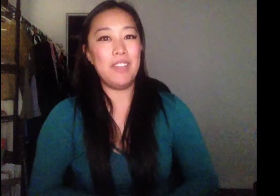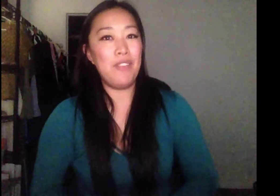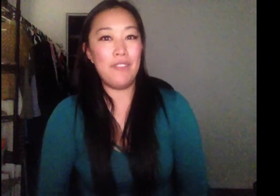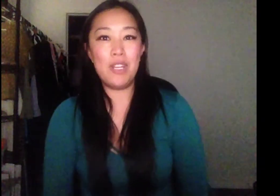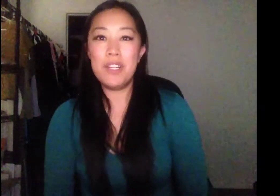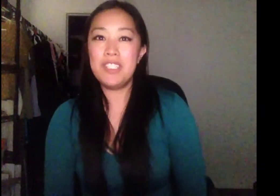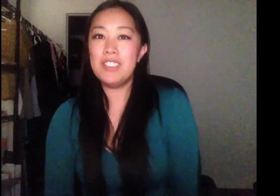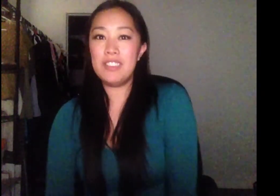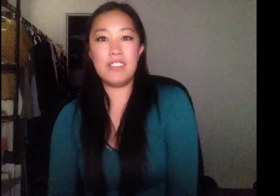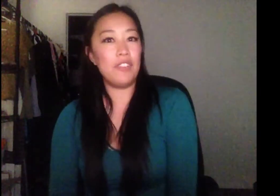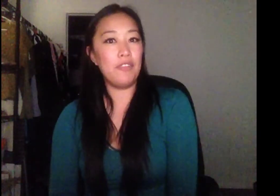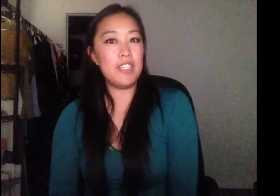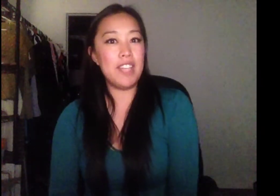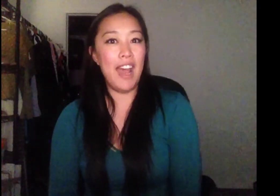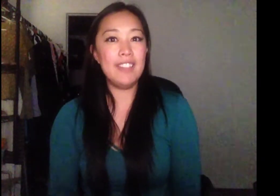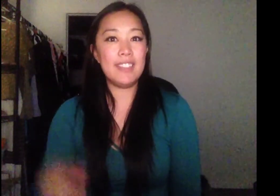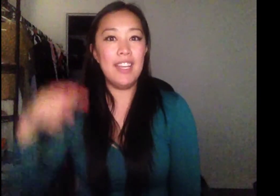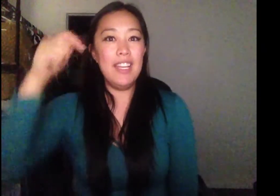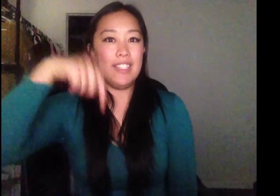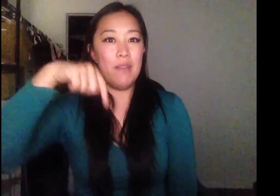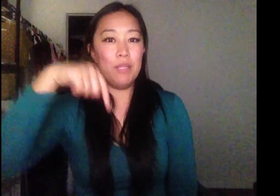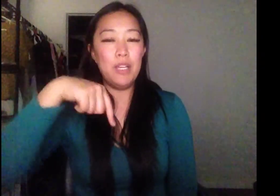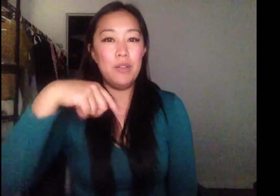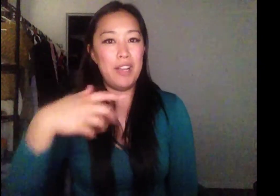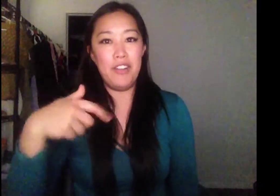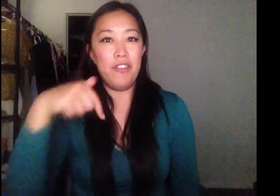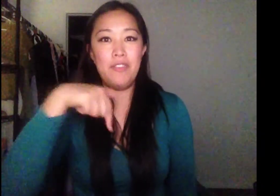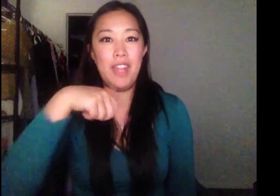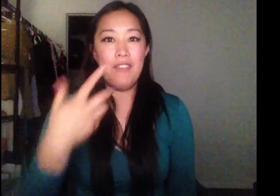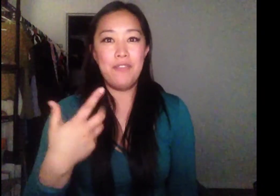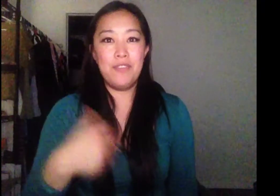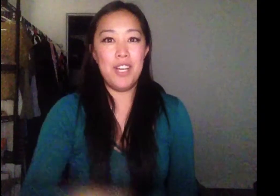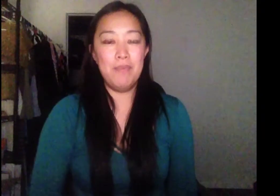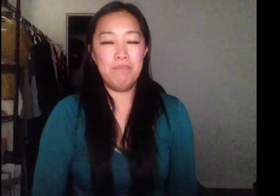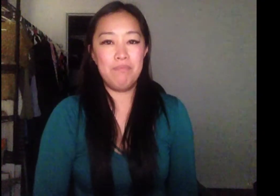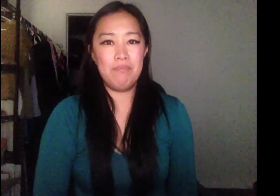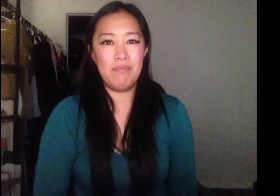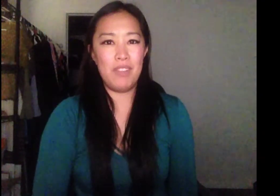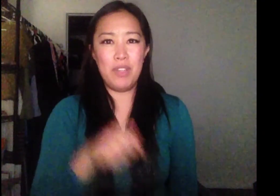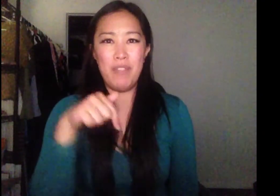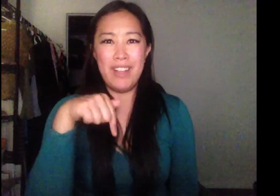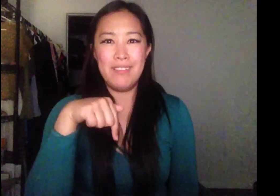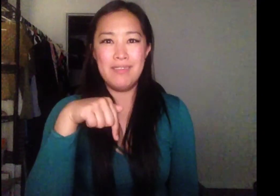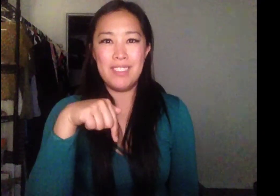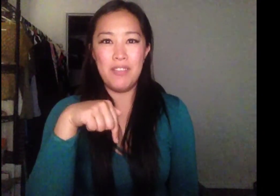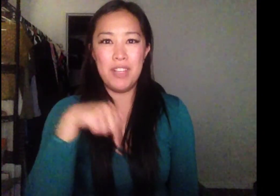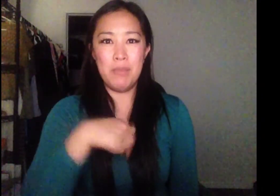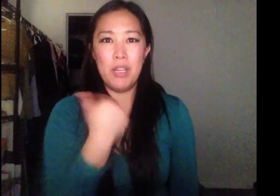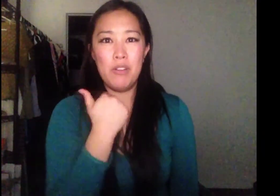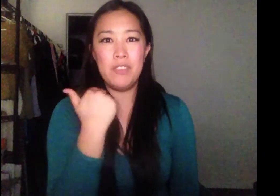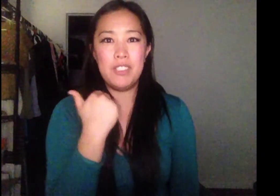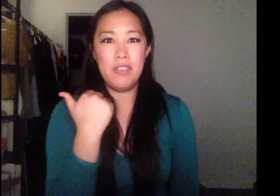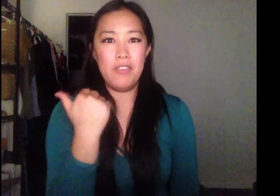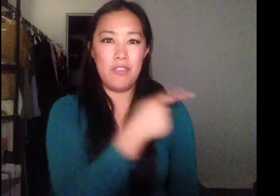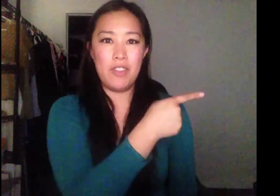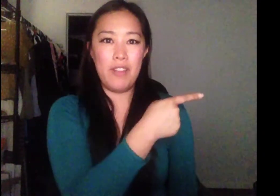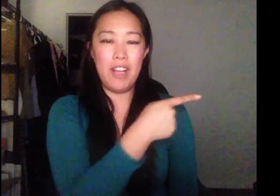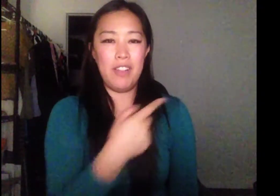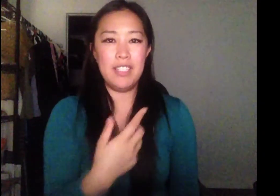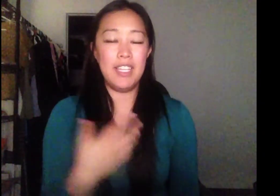if you have any questions, just feel free to ask down below. I don't know if they have, um, if you can write stuff down below or if it's all over to the right or that side,